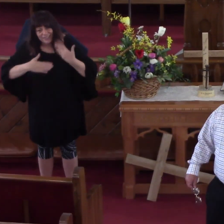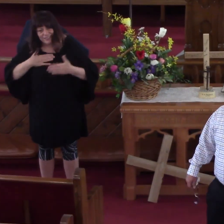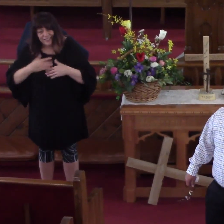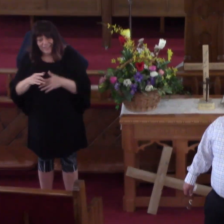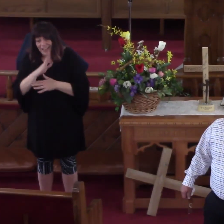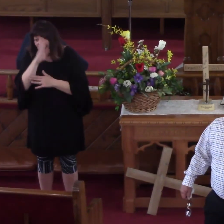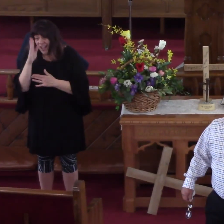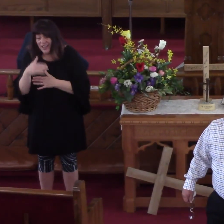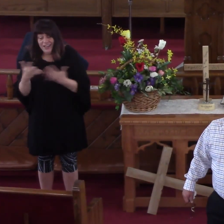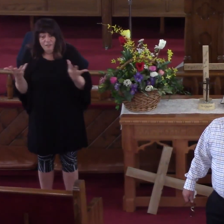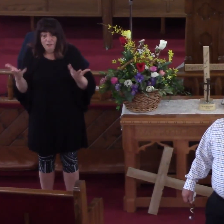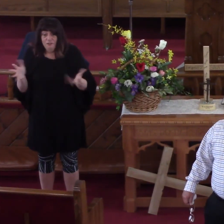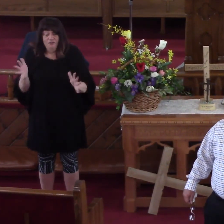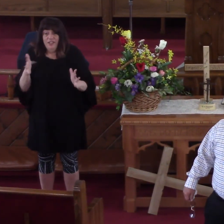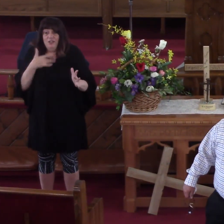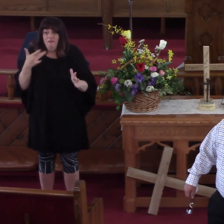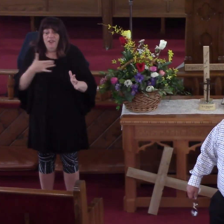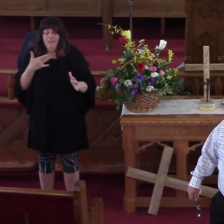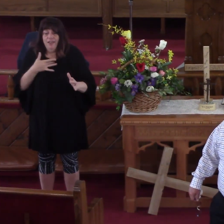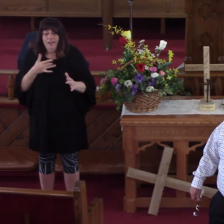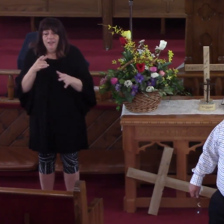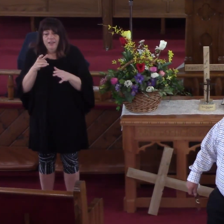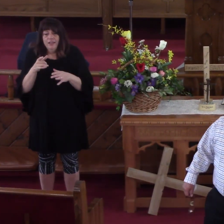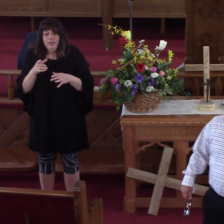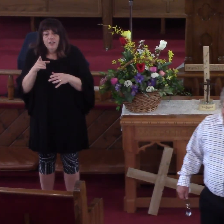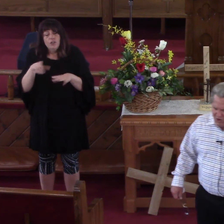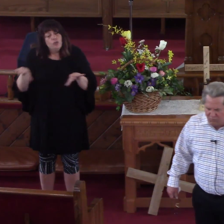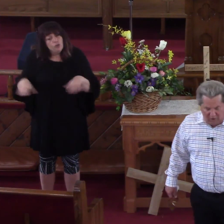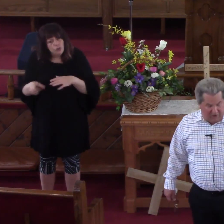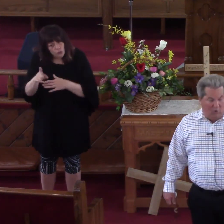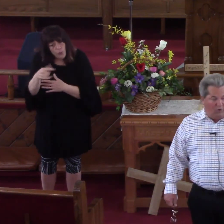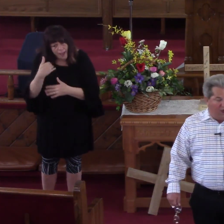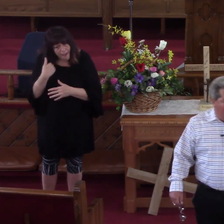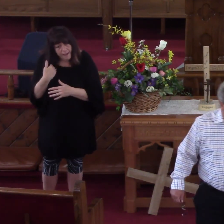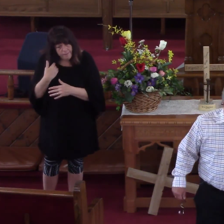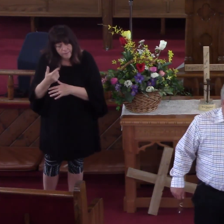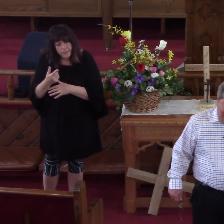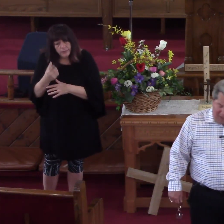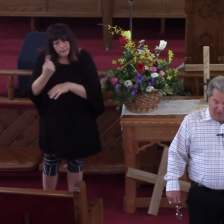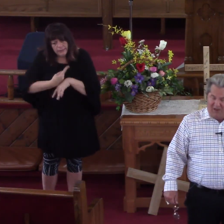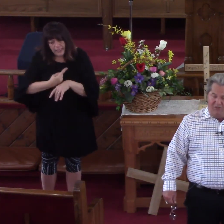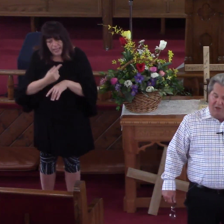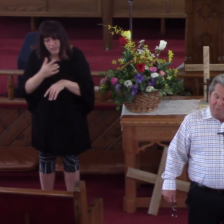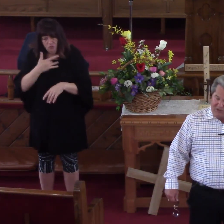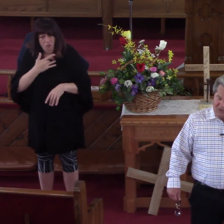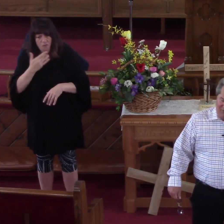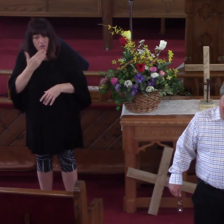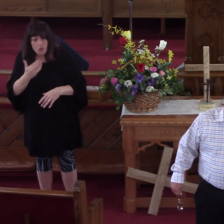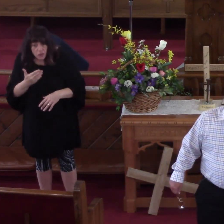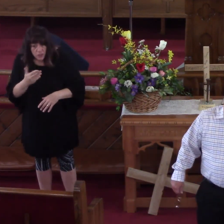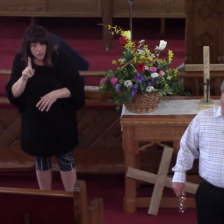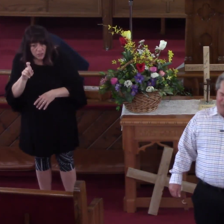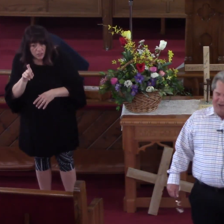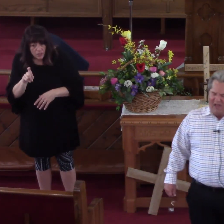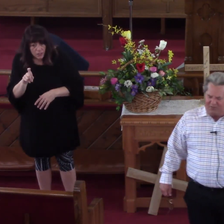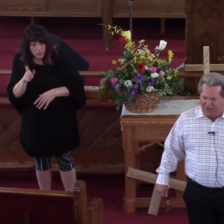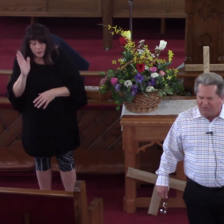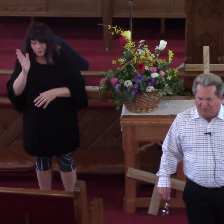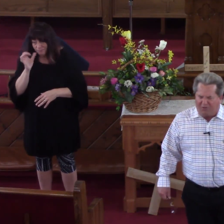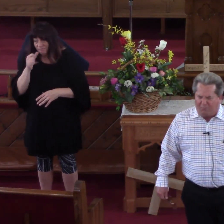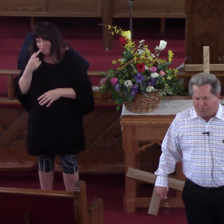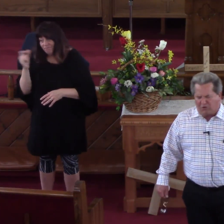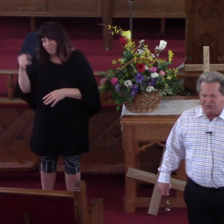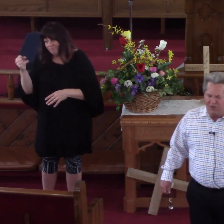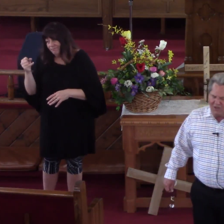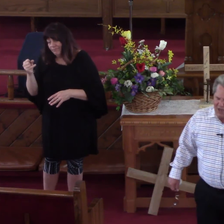You say, don't you have days when you don't feel so good? Well, don't we all? But in the midst of it, I feel like